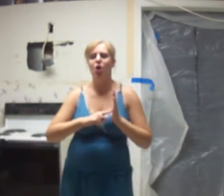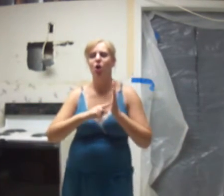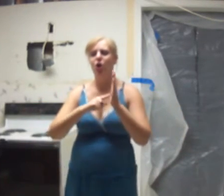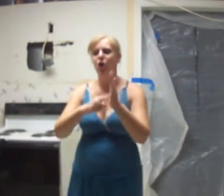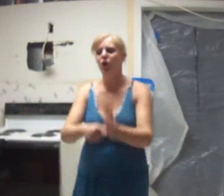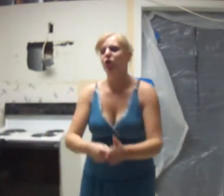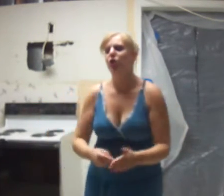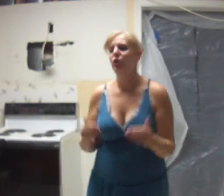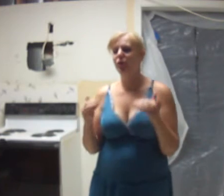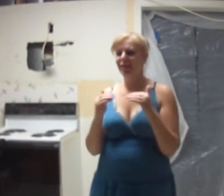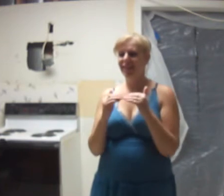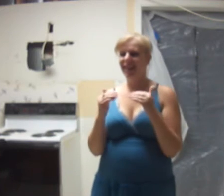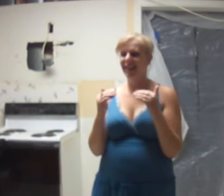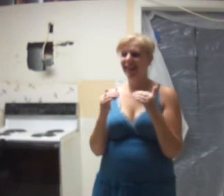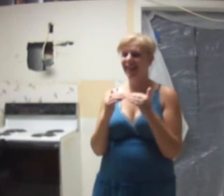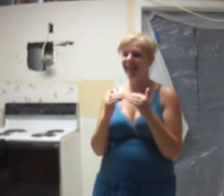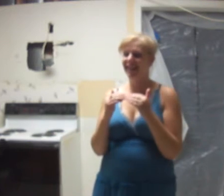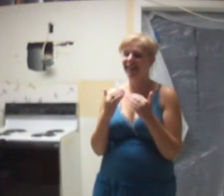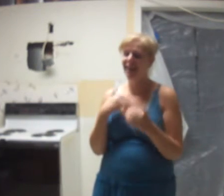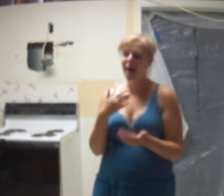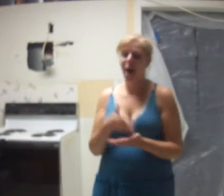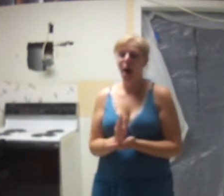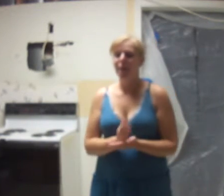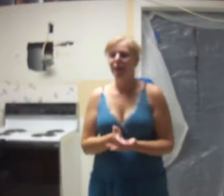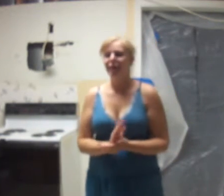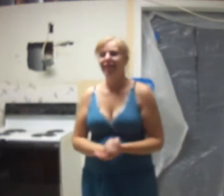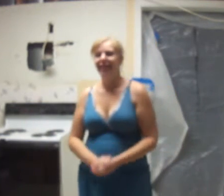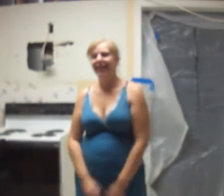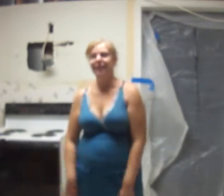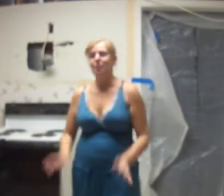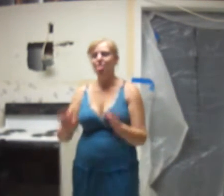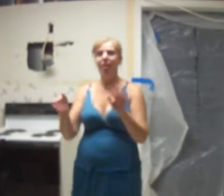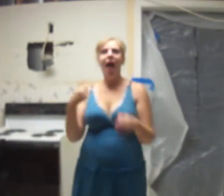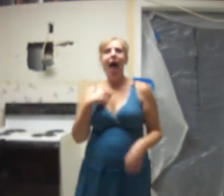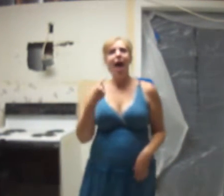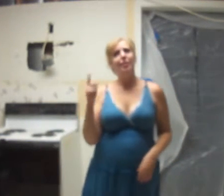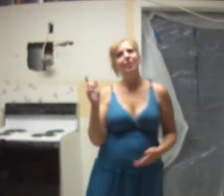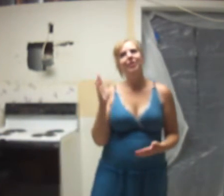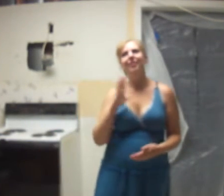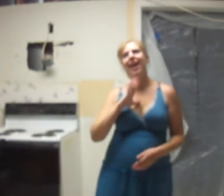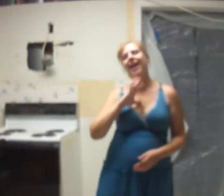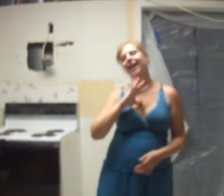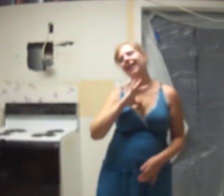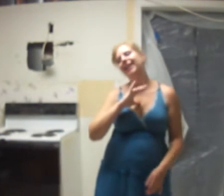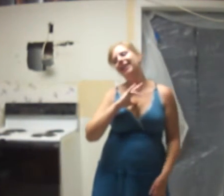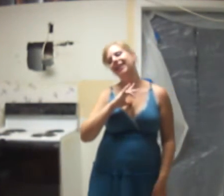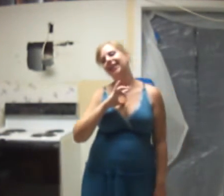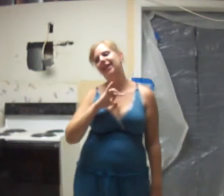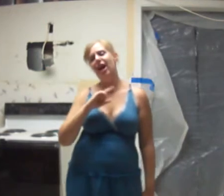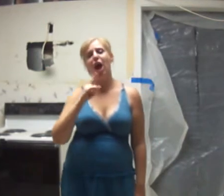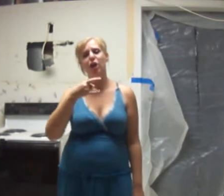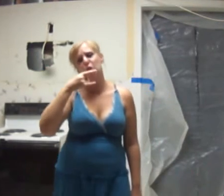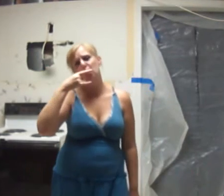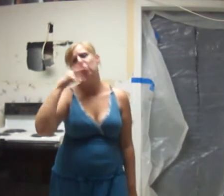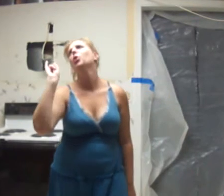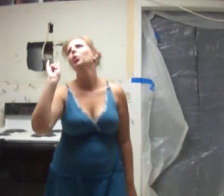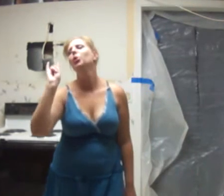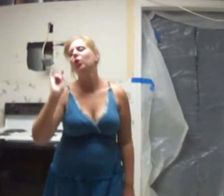for yours, and I don't it all right, I don't to deny it And I'm a